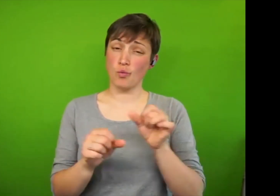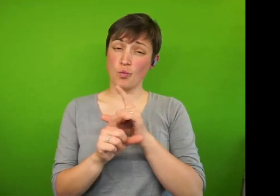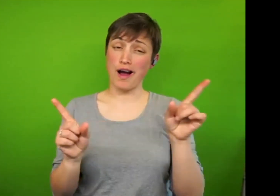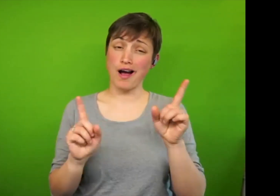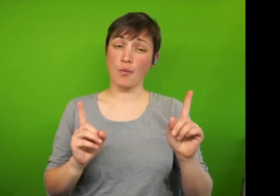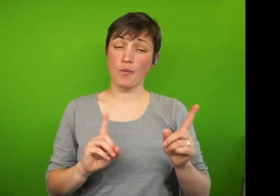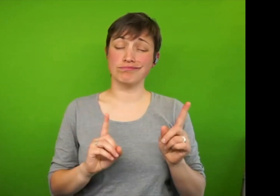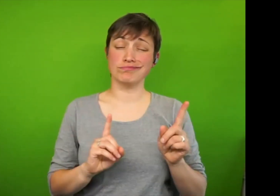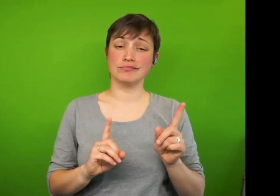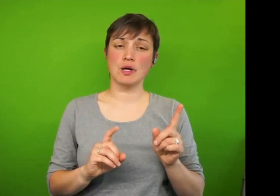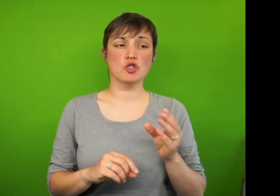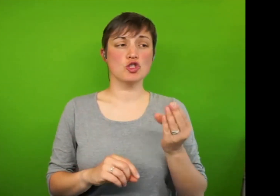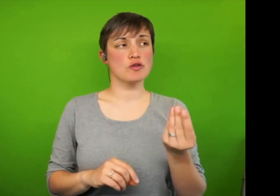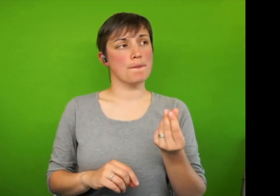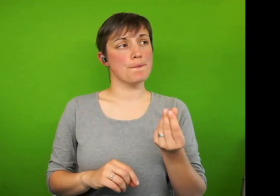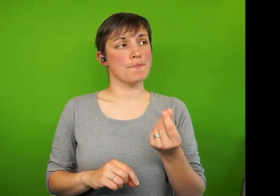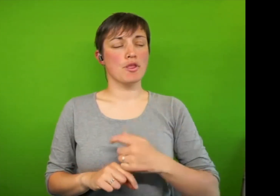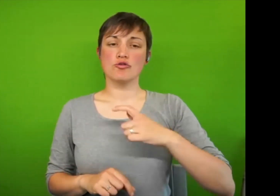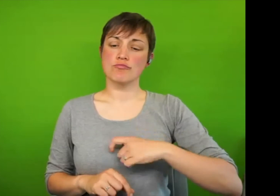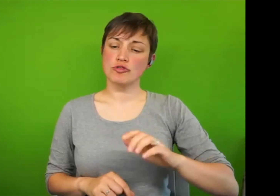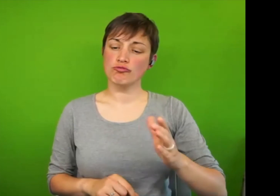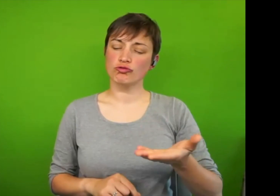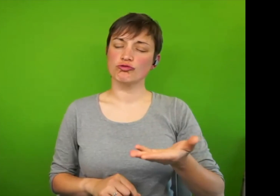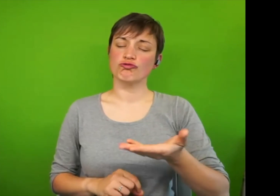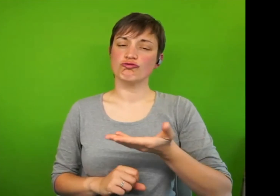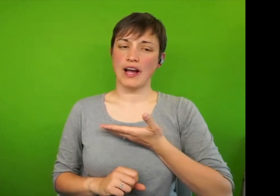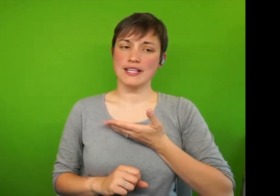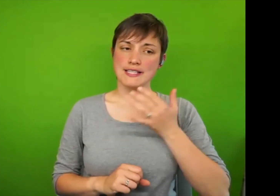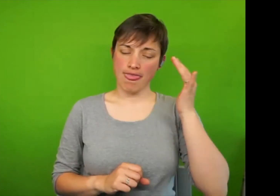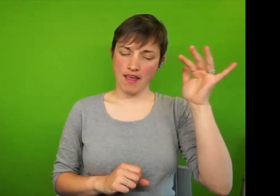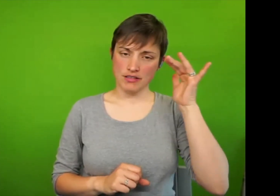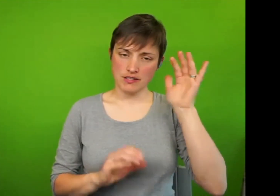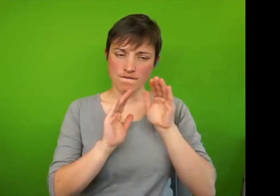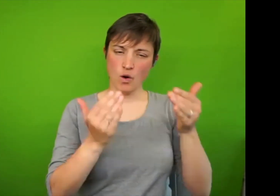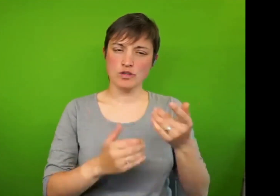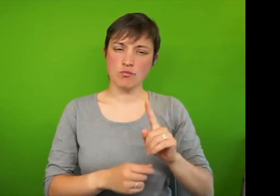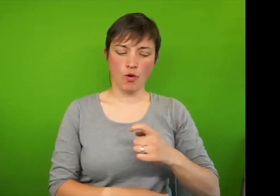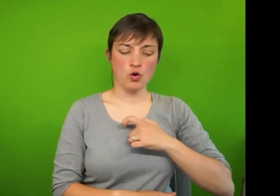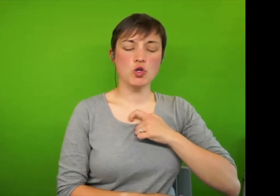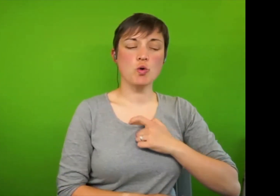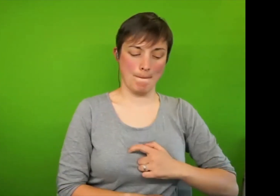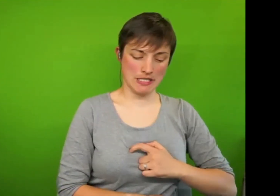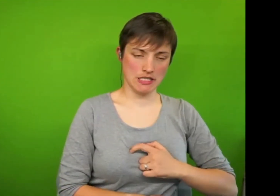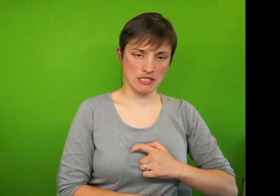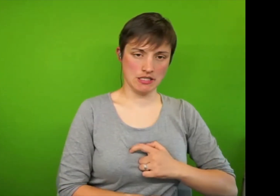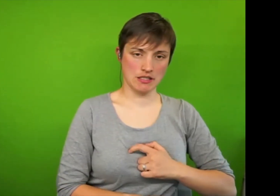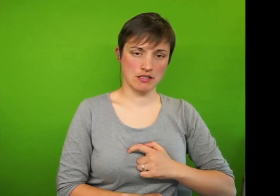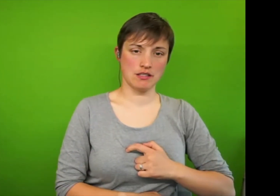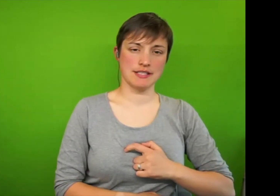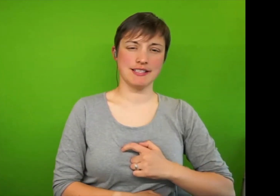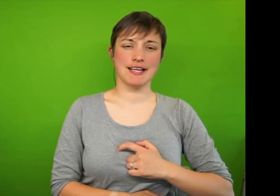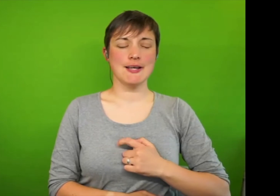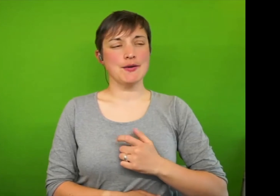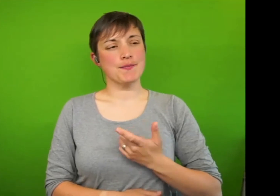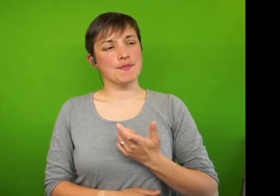rights theorists place great emphasis on the human and human rights. And I think that might be a way in,